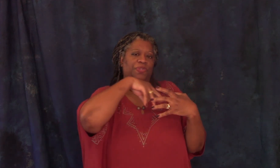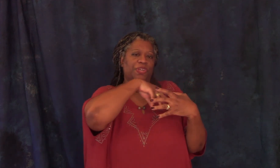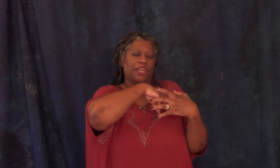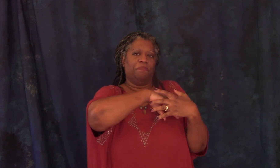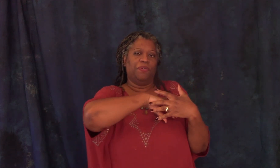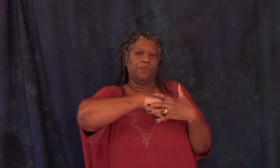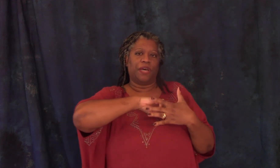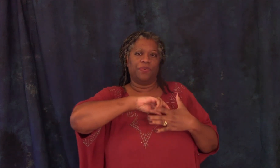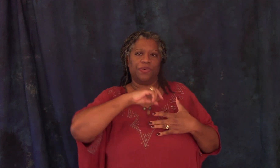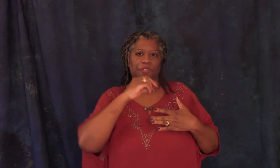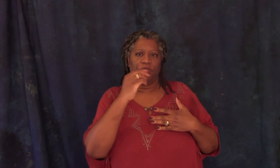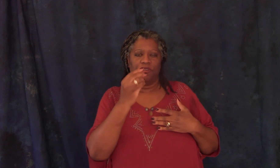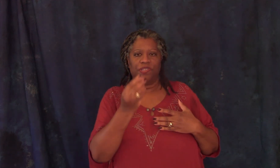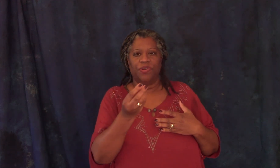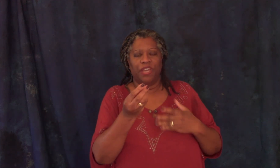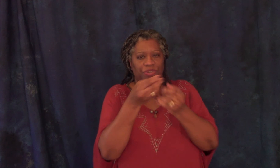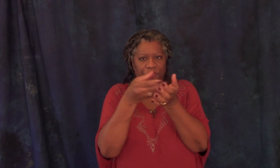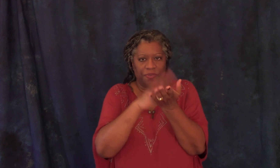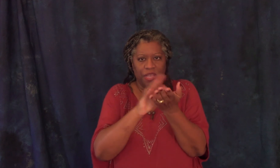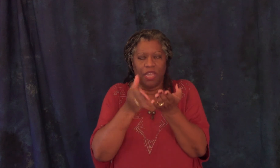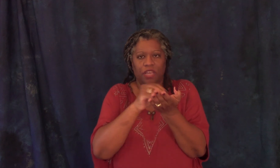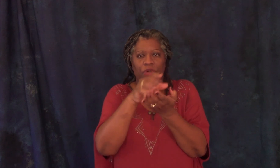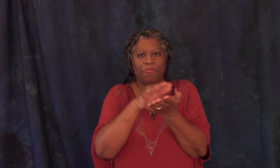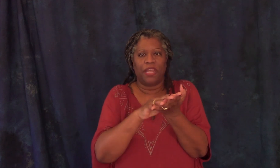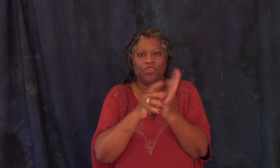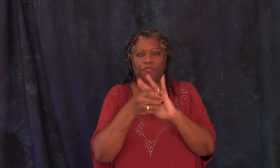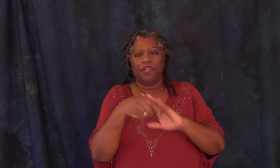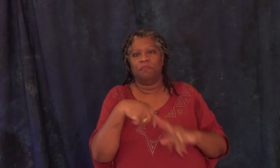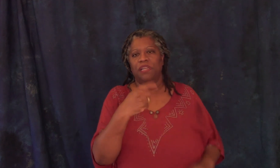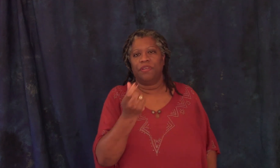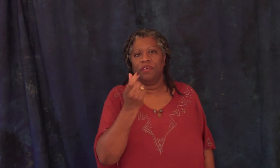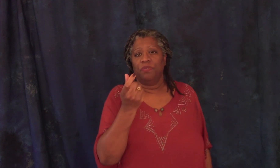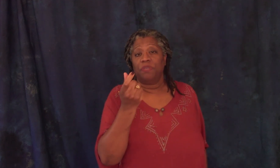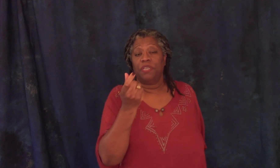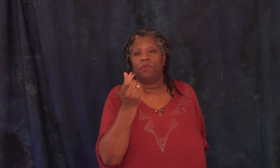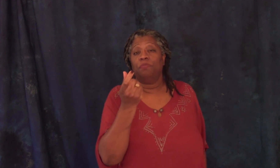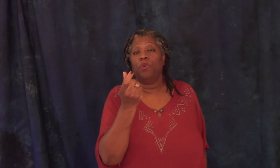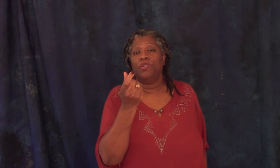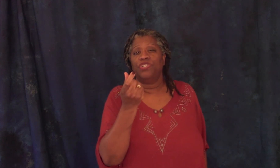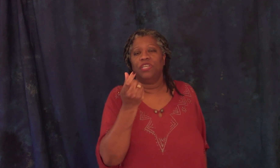and he pulled out a silk handkerchief and he unwrapped that handkerchief and in the middle of it was a piece of moldy cheese